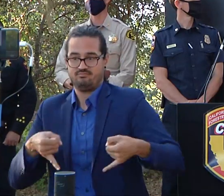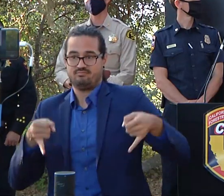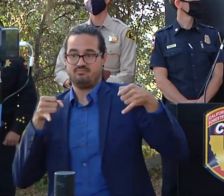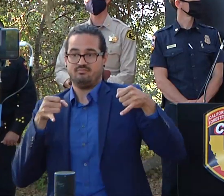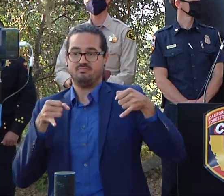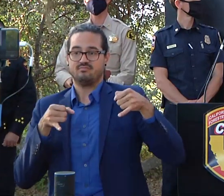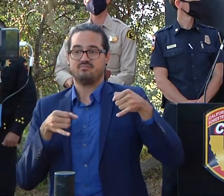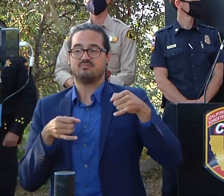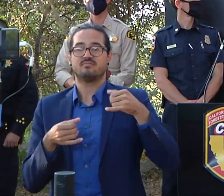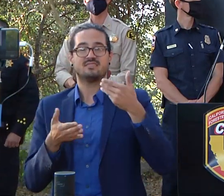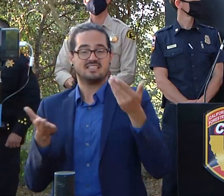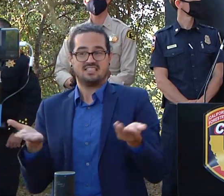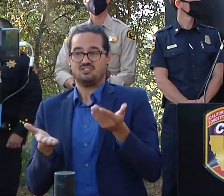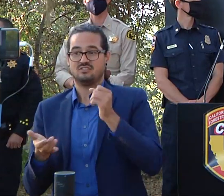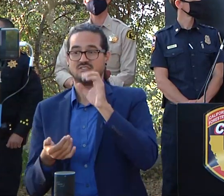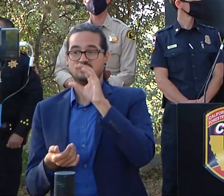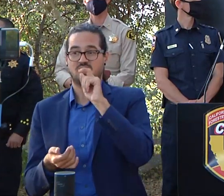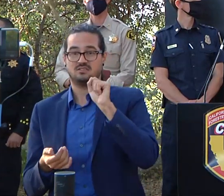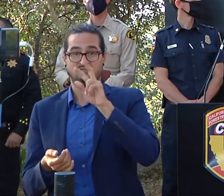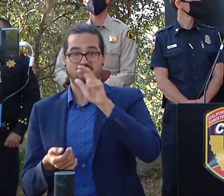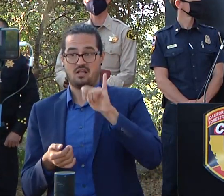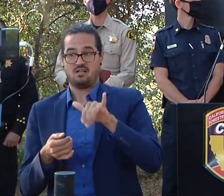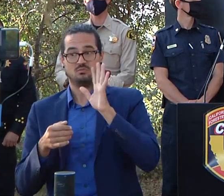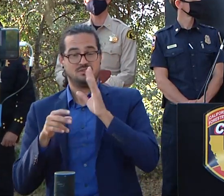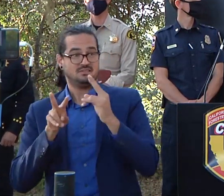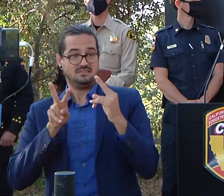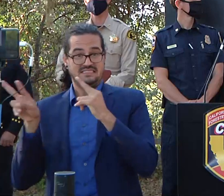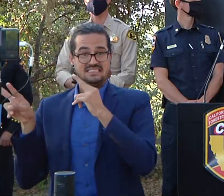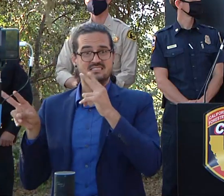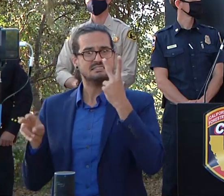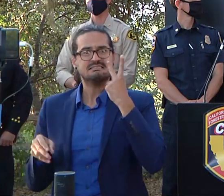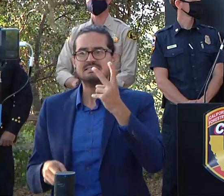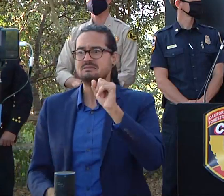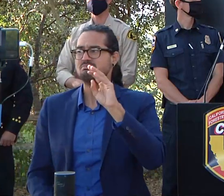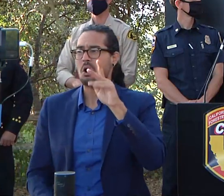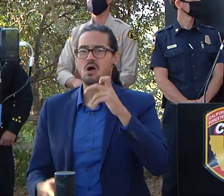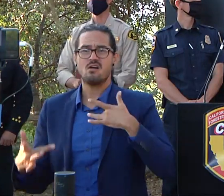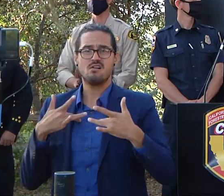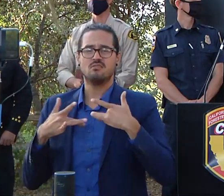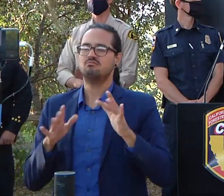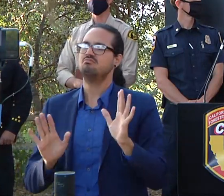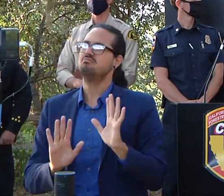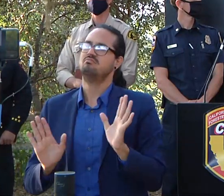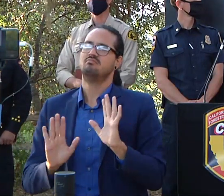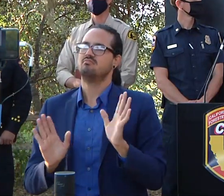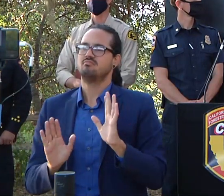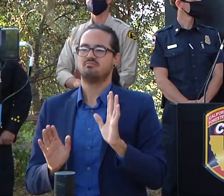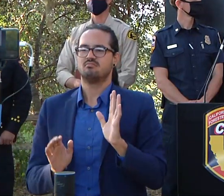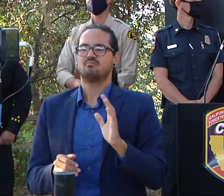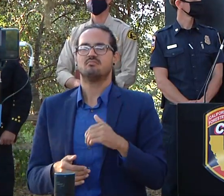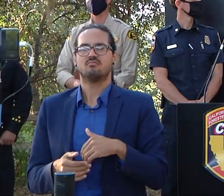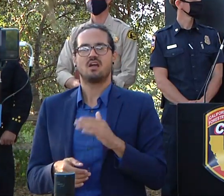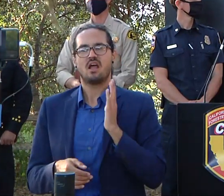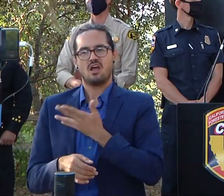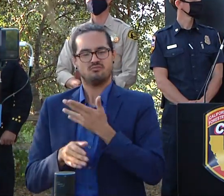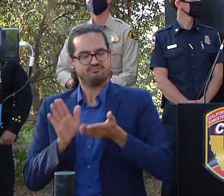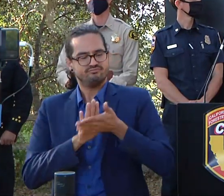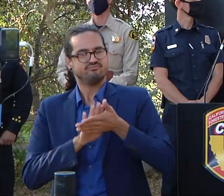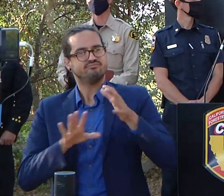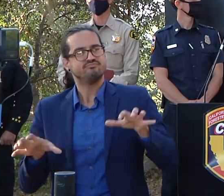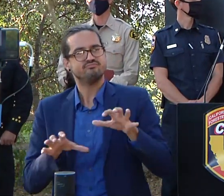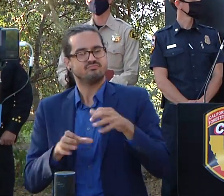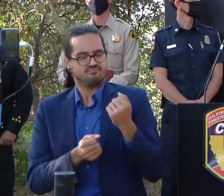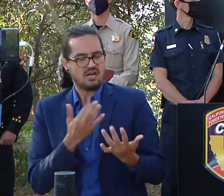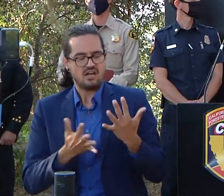repopulated they'll see that smoke not to worry that's uh that's from our operation and again a large chunk of ground that is